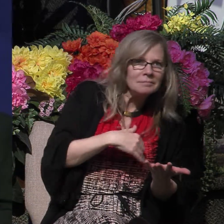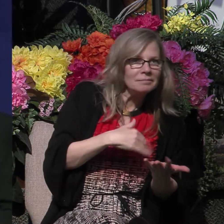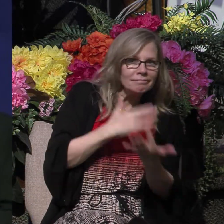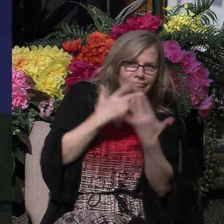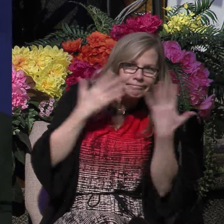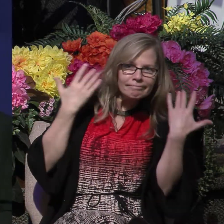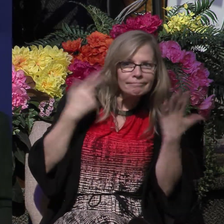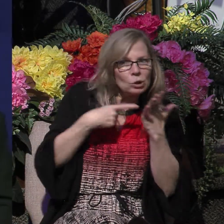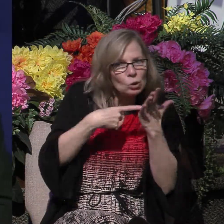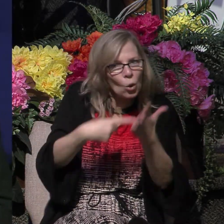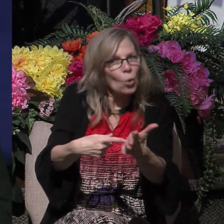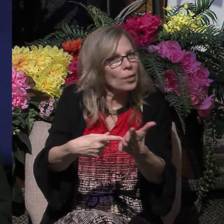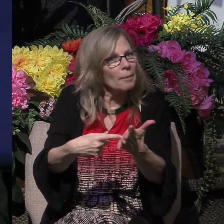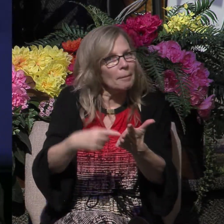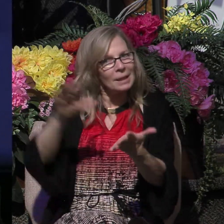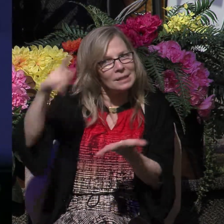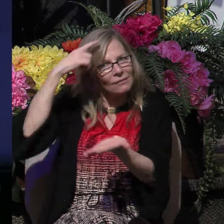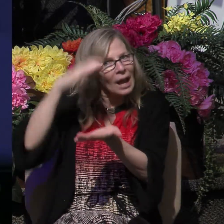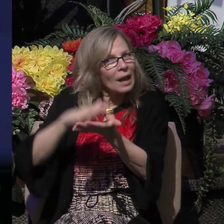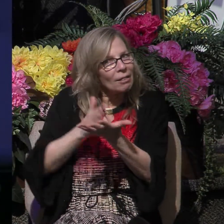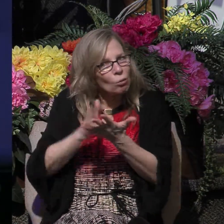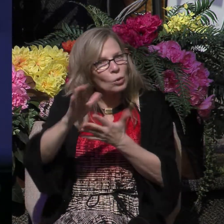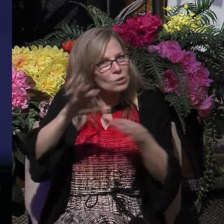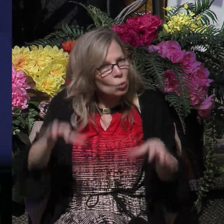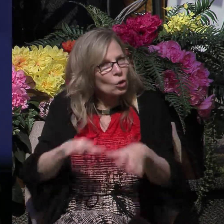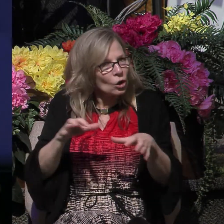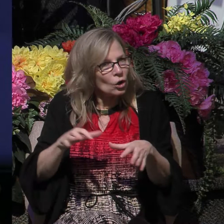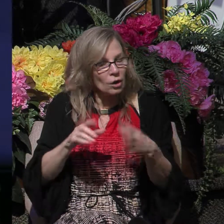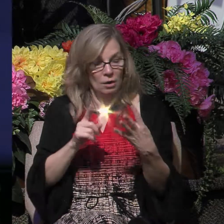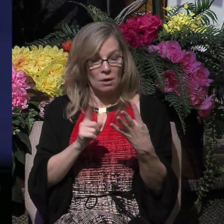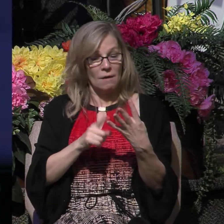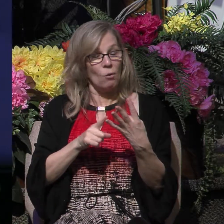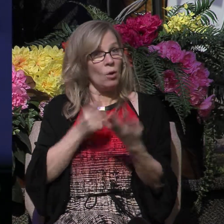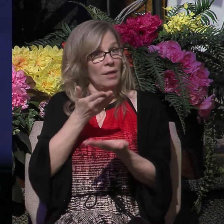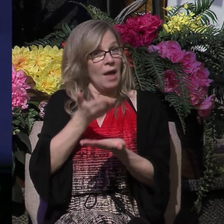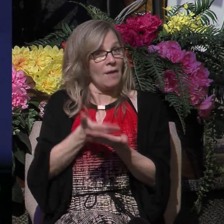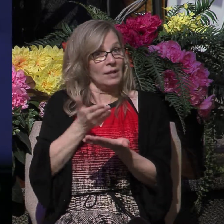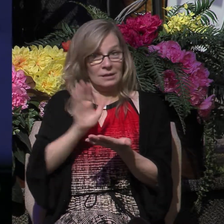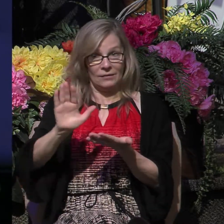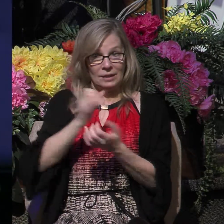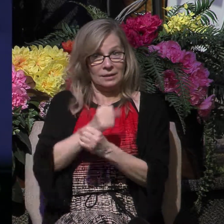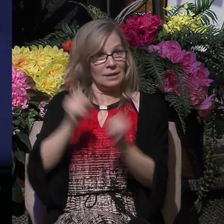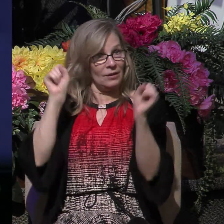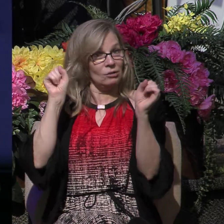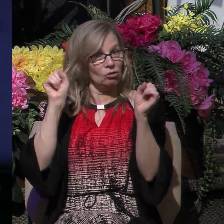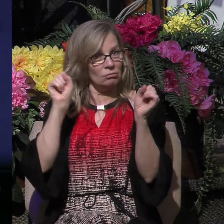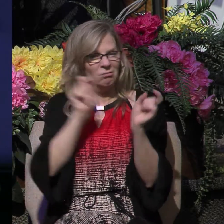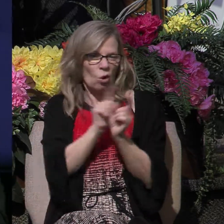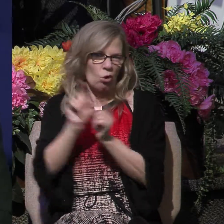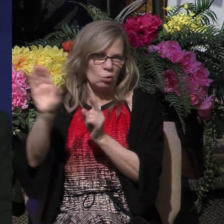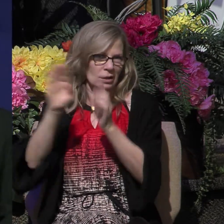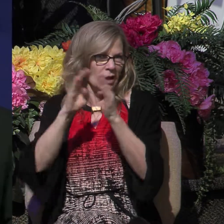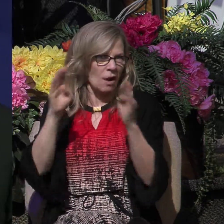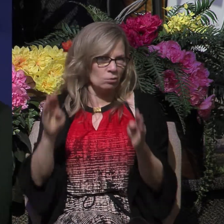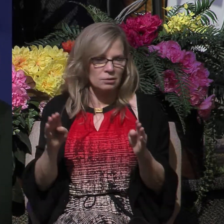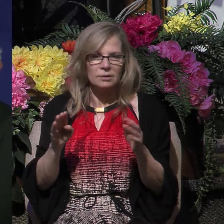He showed them his faith by his works. Fourth evidence of this man's salvation, as well as those in his household, was that they greatly